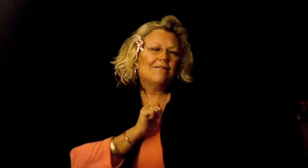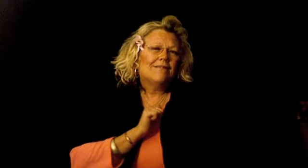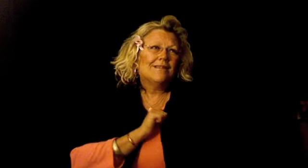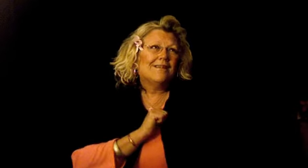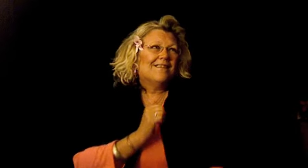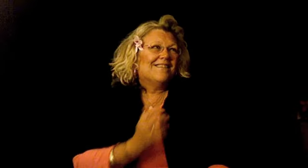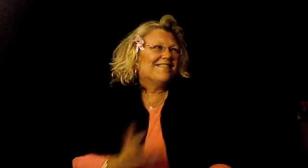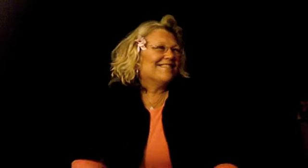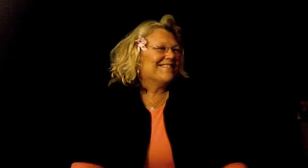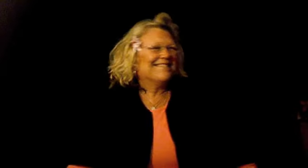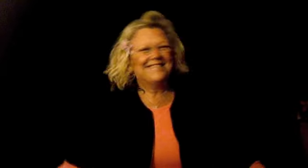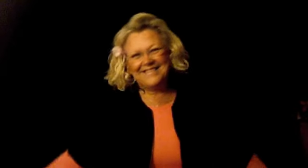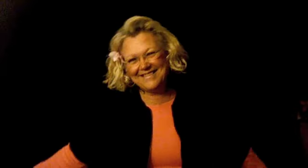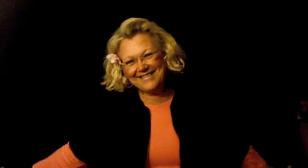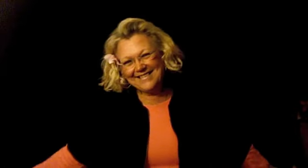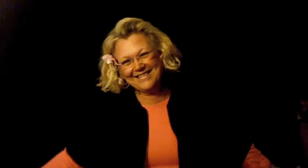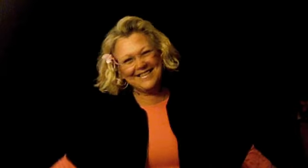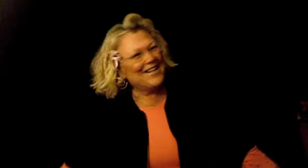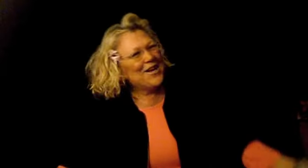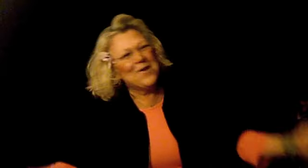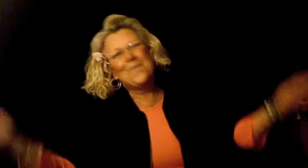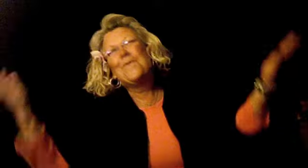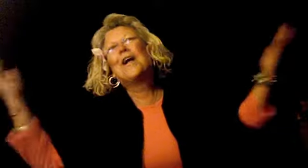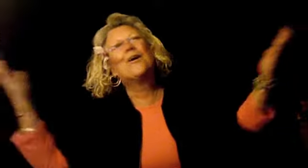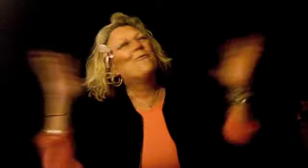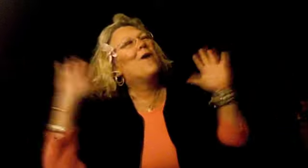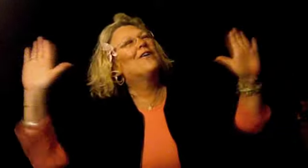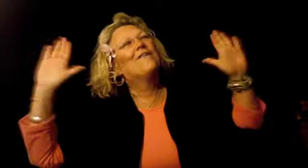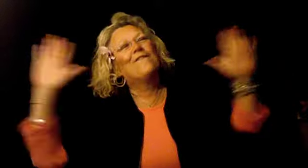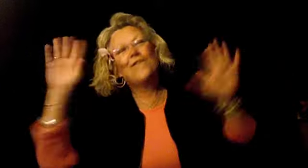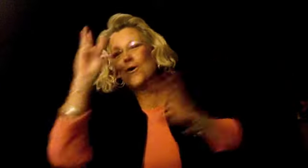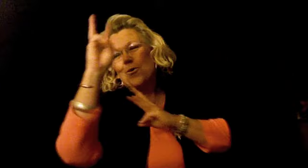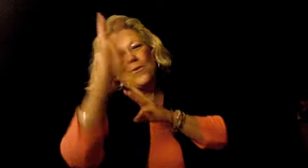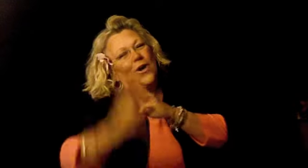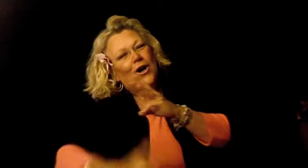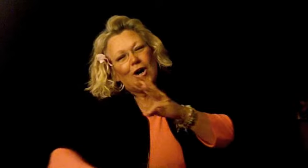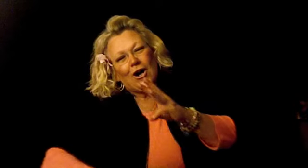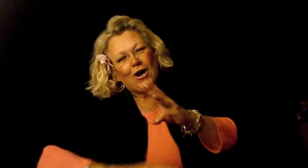what a wonderful world.